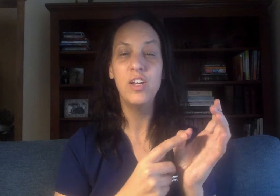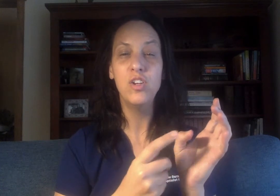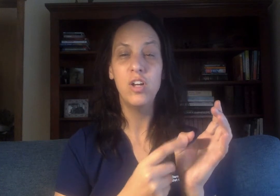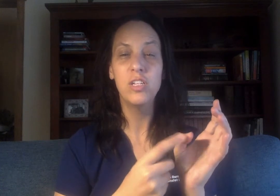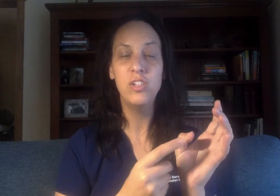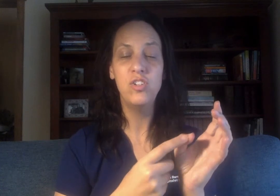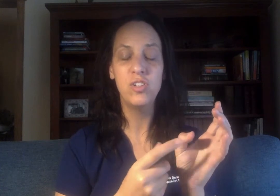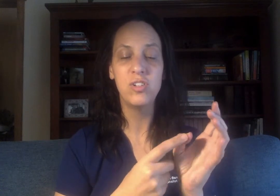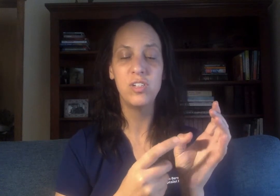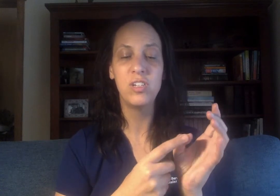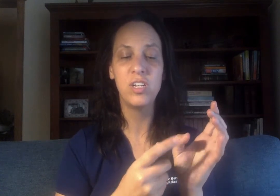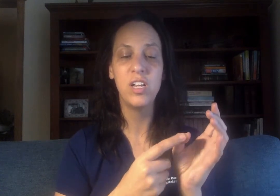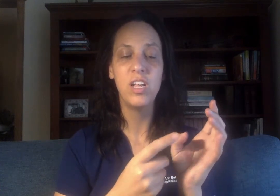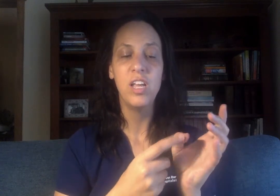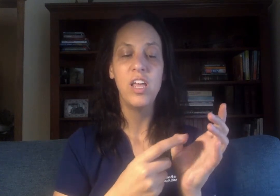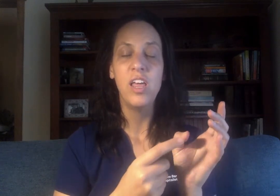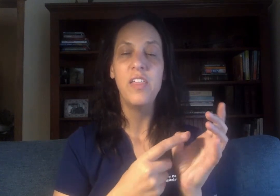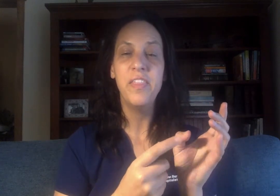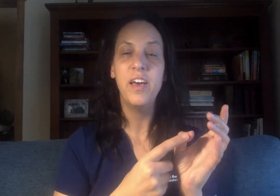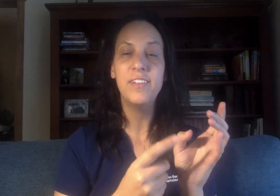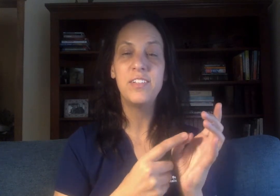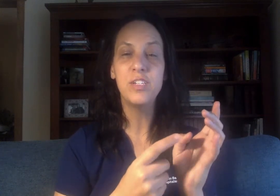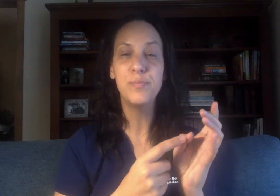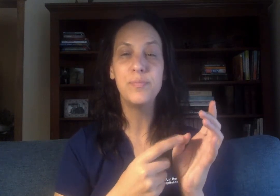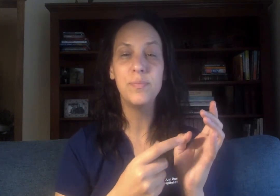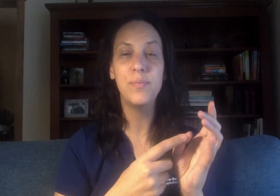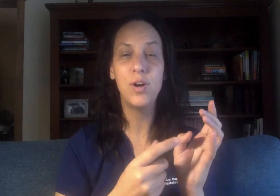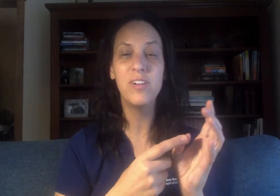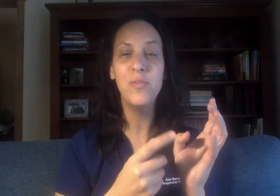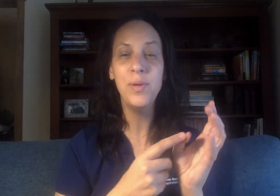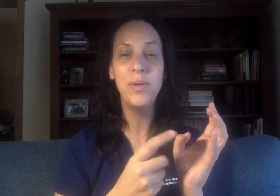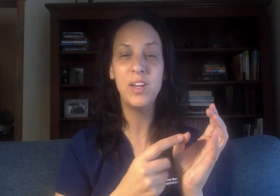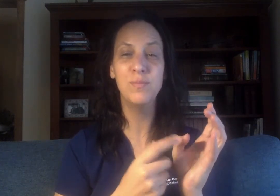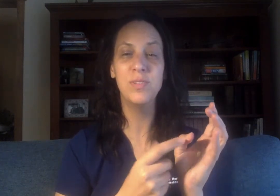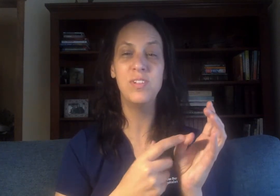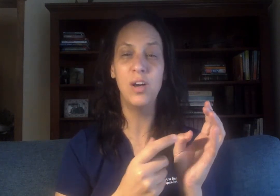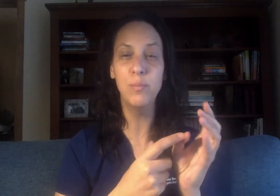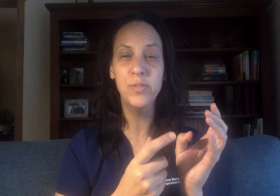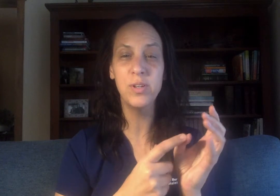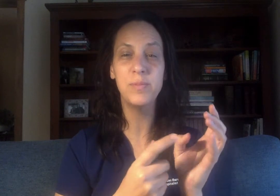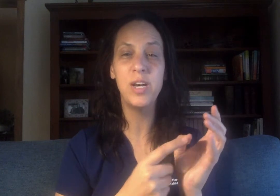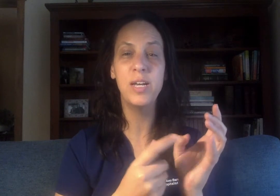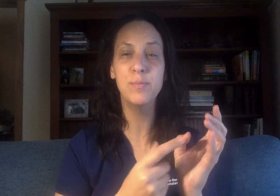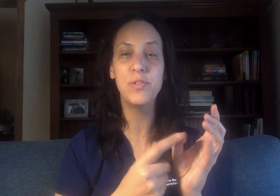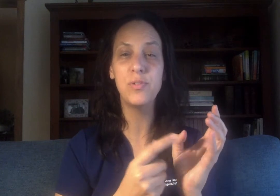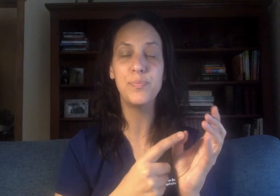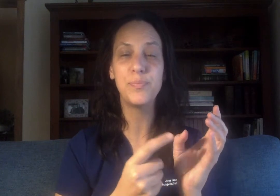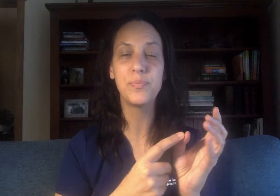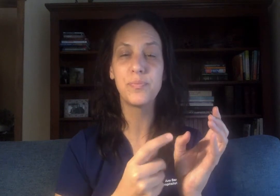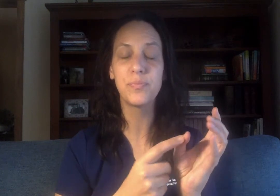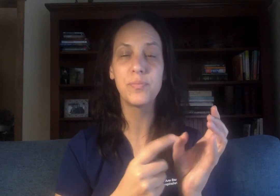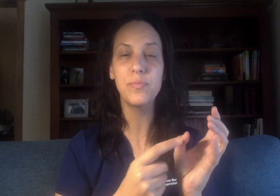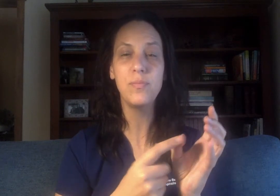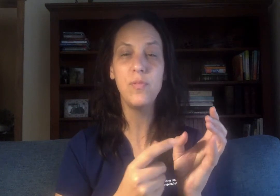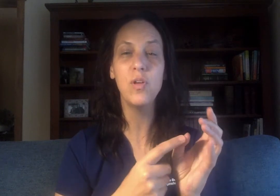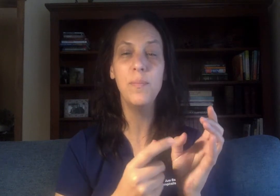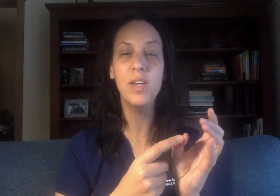acknowledge that part of me becomes numb sometimes. Because